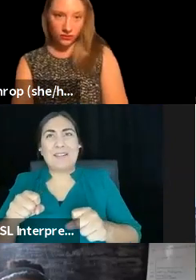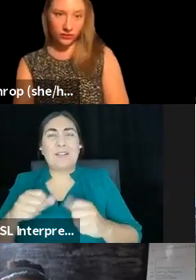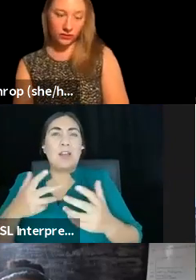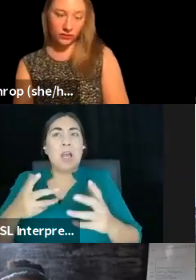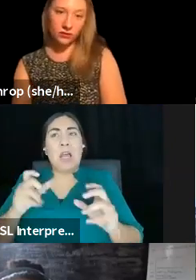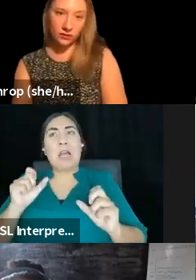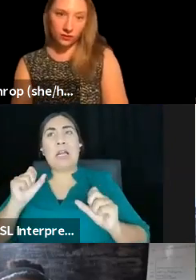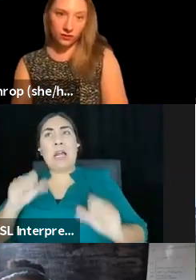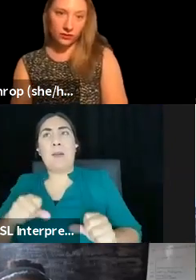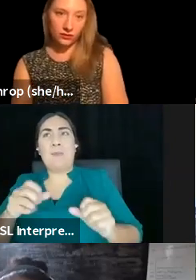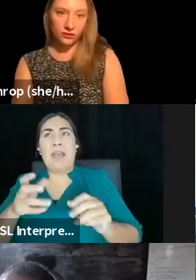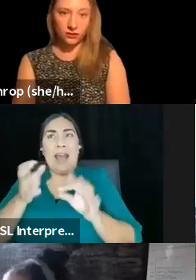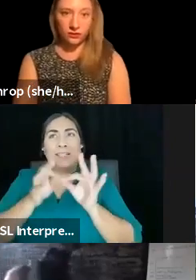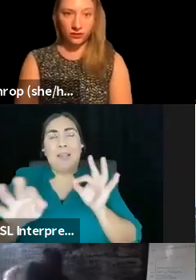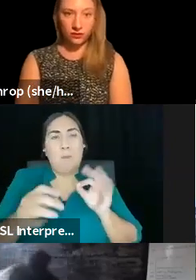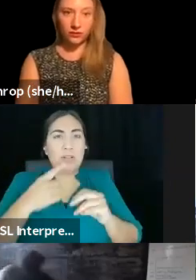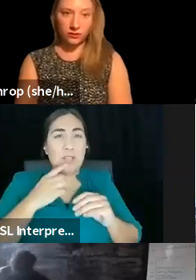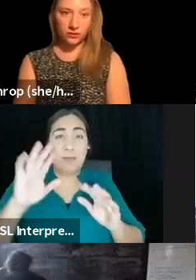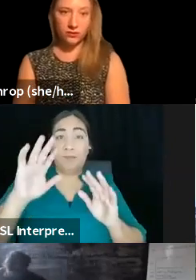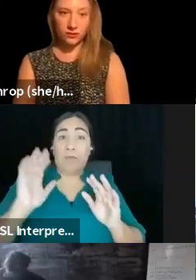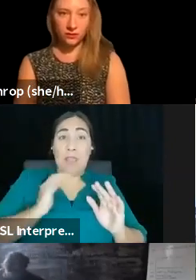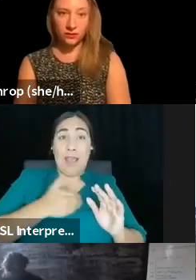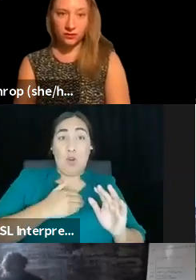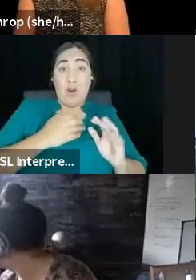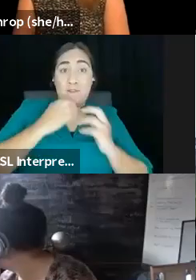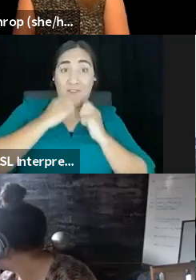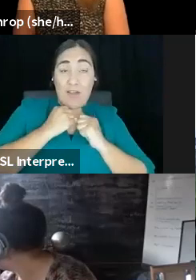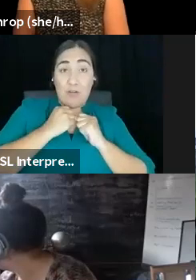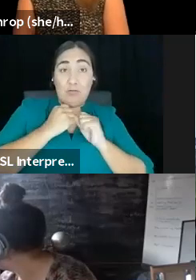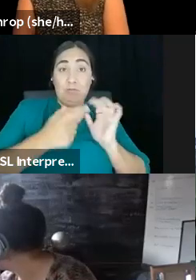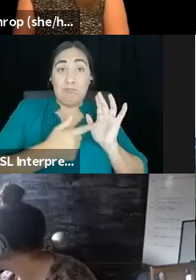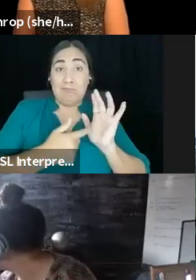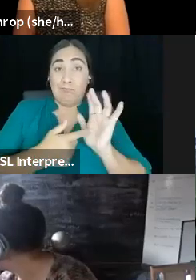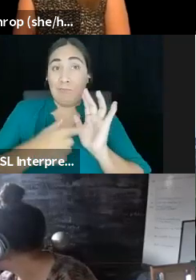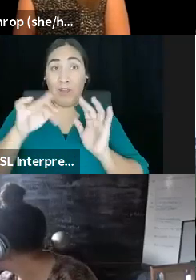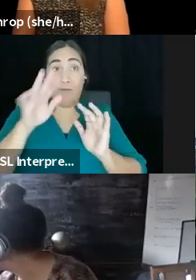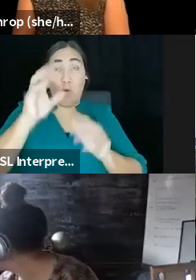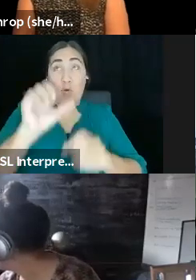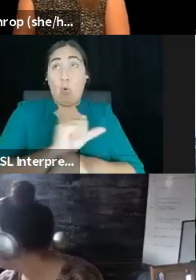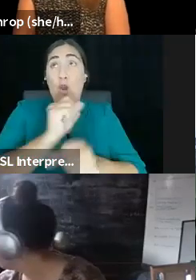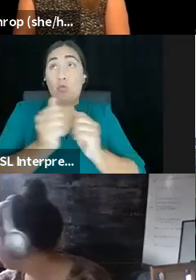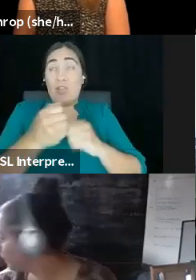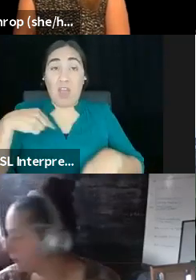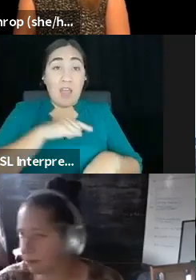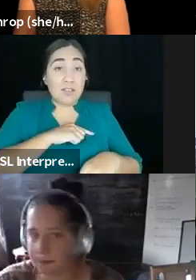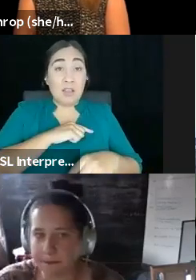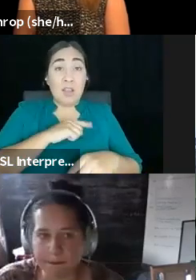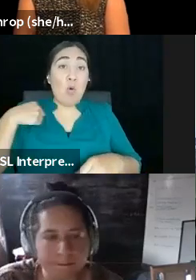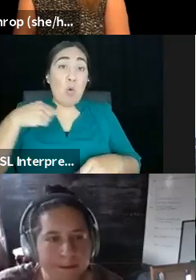simple as saying, here's our values and if you're going to work with us, these are the values you, we expect you to hold with our team and